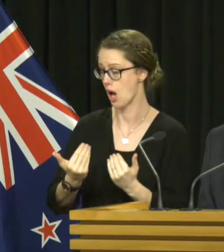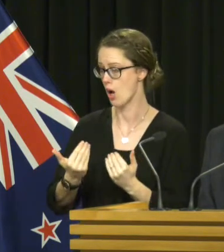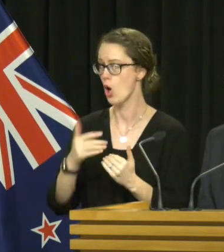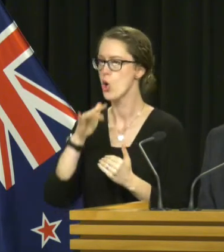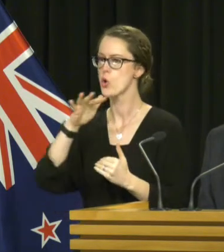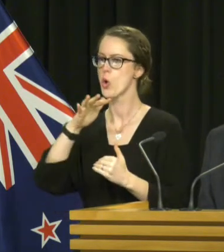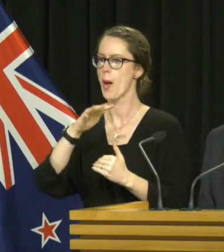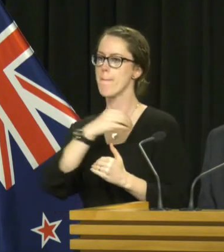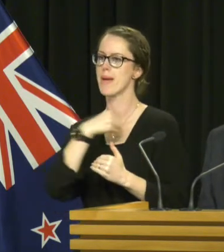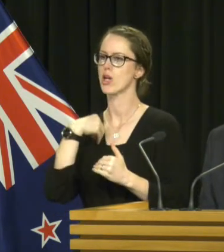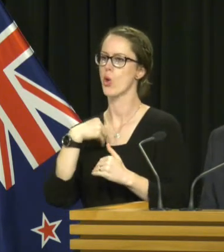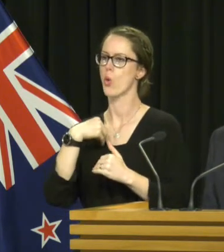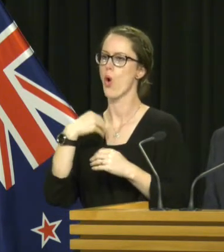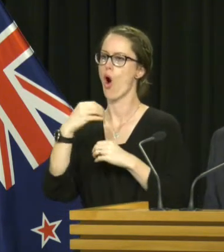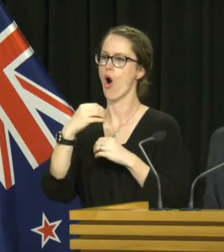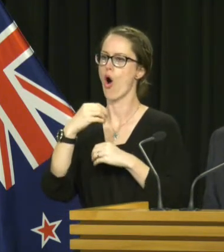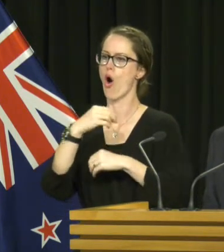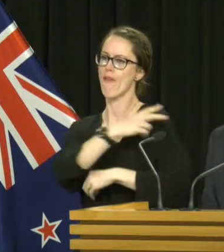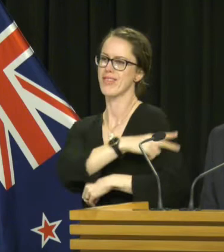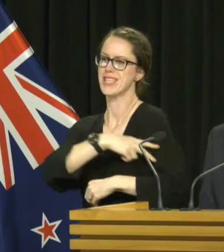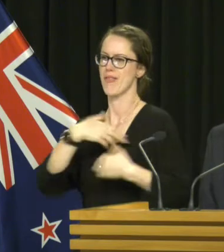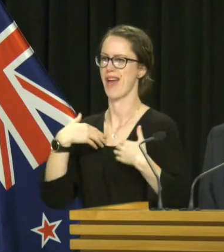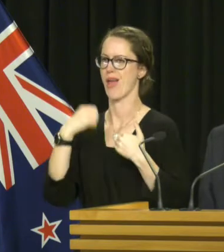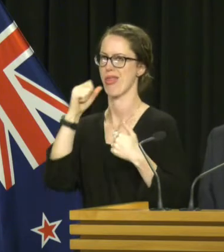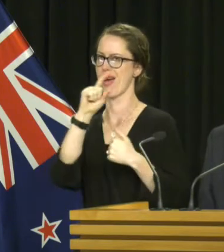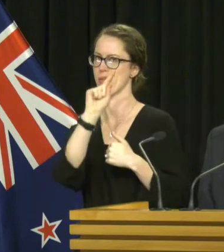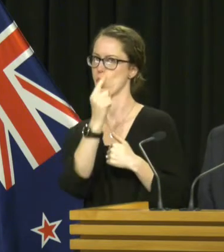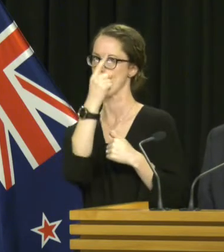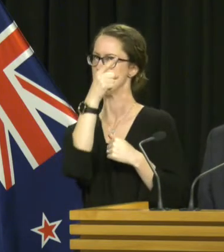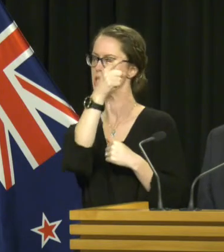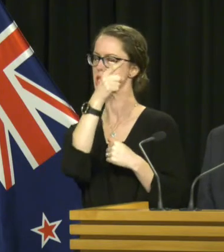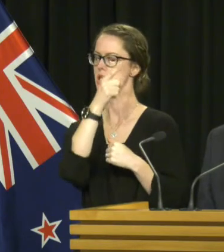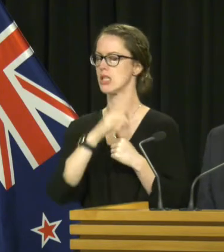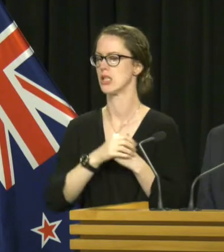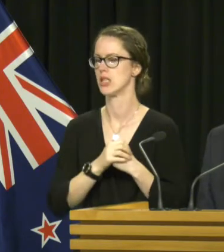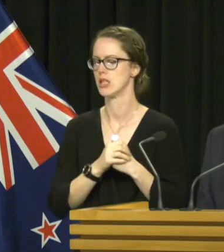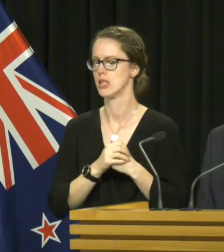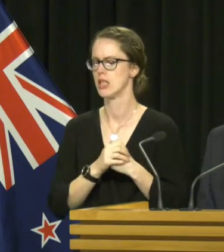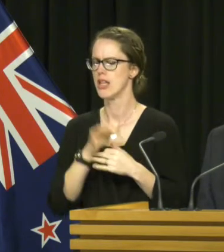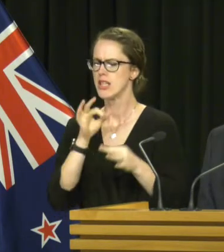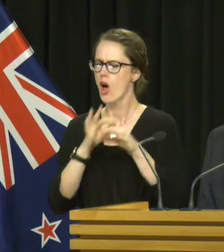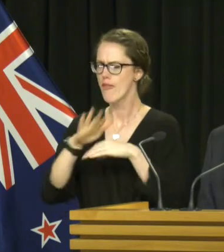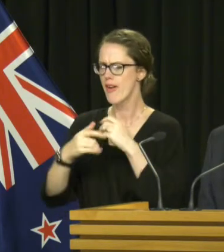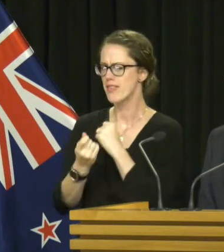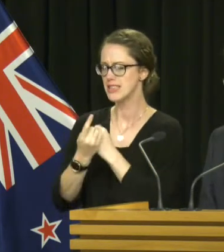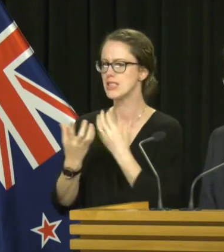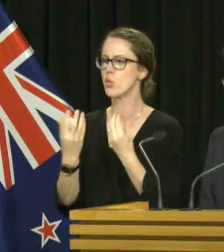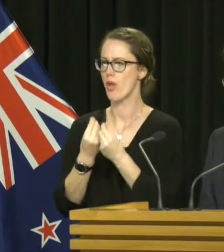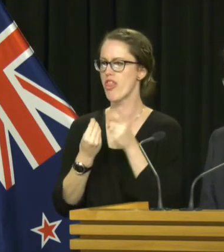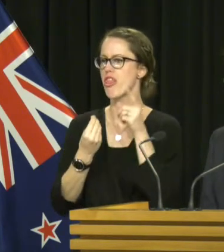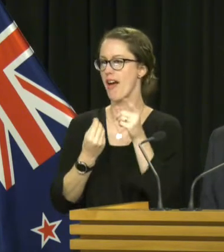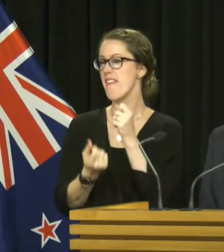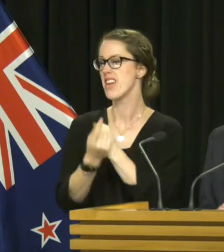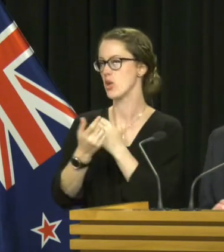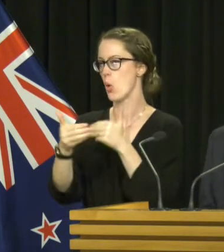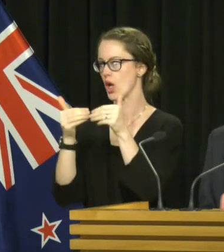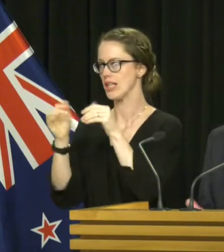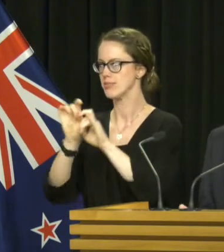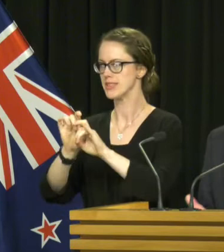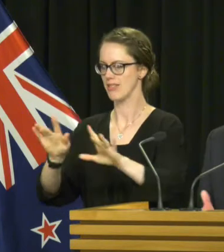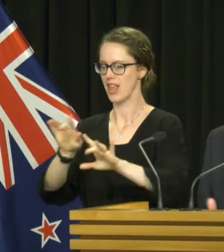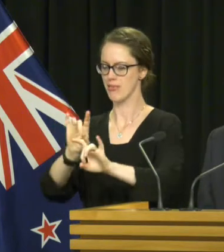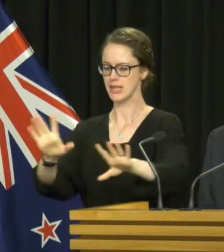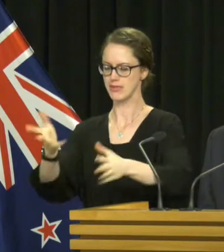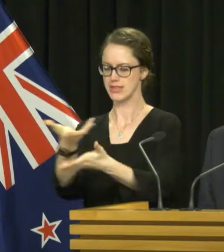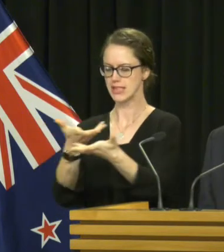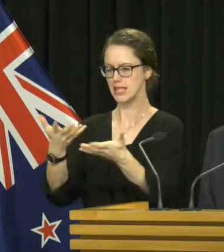the Medical Officer of Health, Dr William Ranger up there. The decision about events falls with event organisers and they